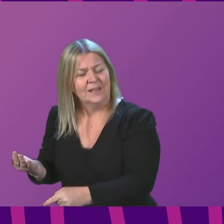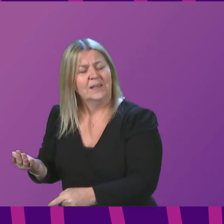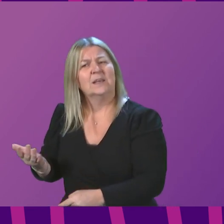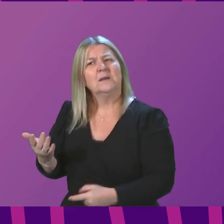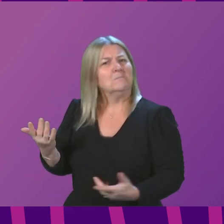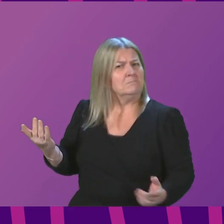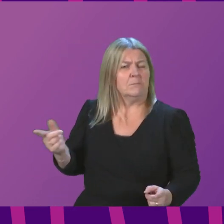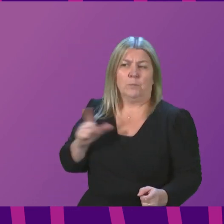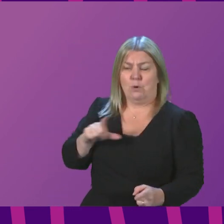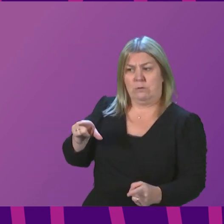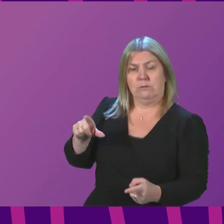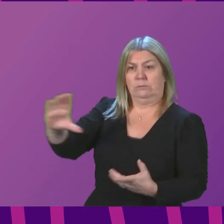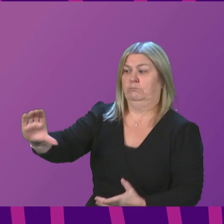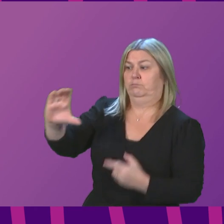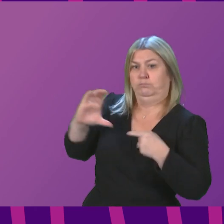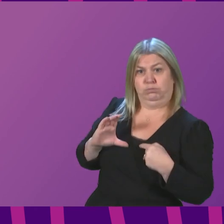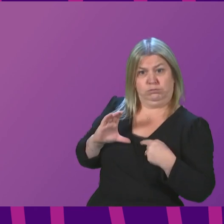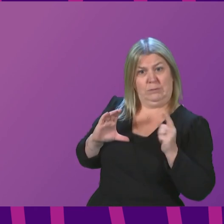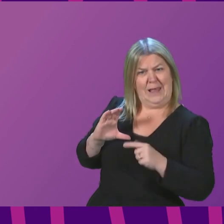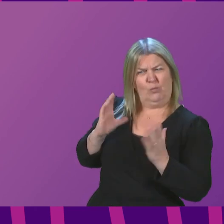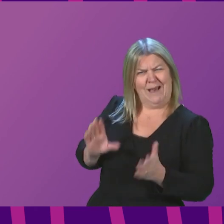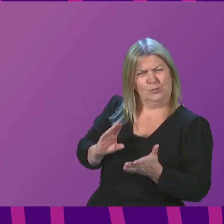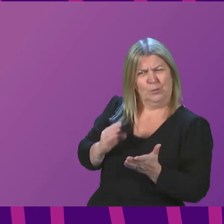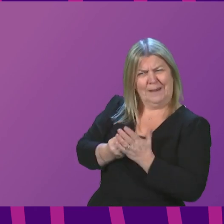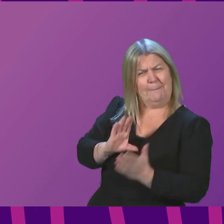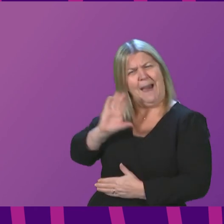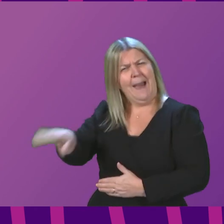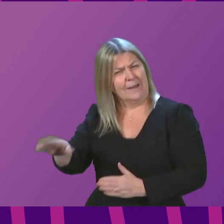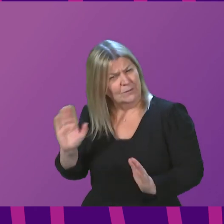whether it will need to be repaid? Dr. Neil Minister.